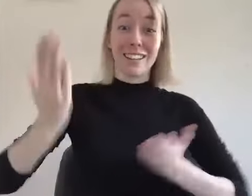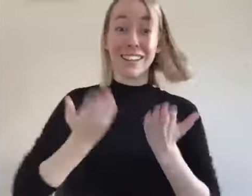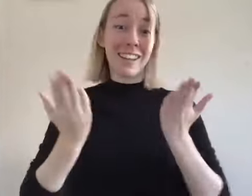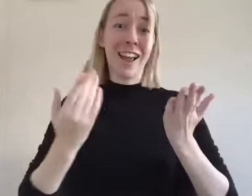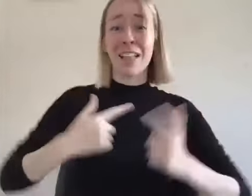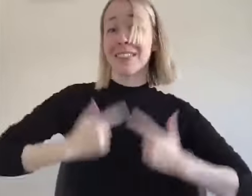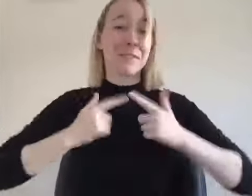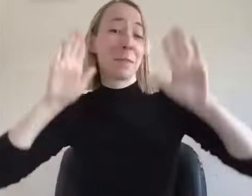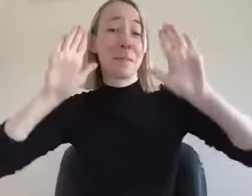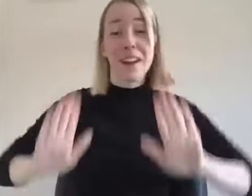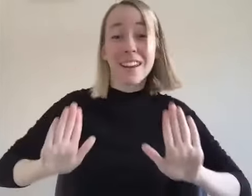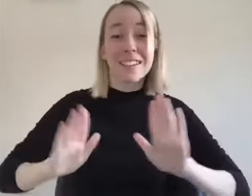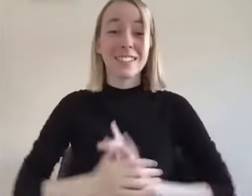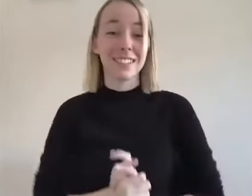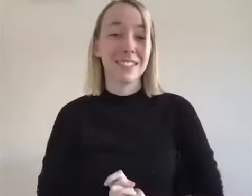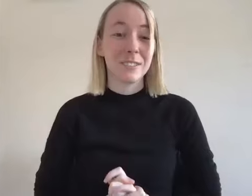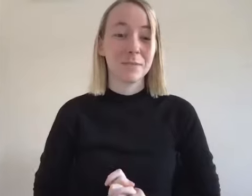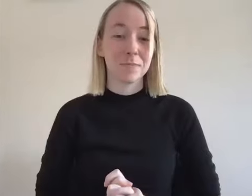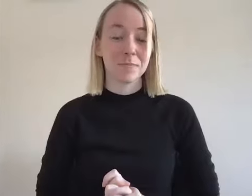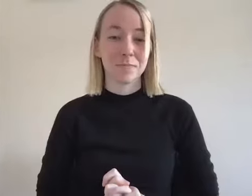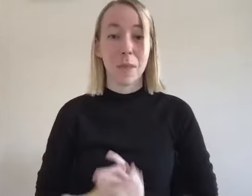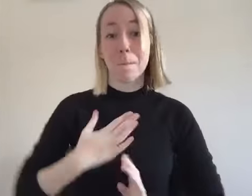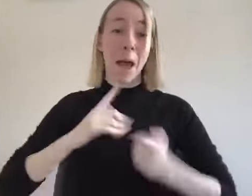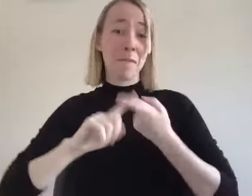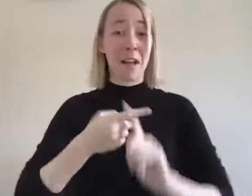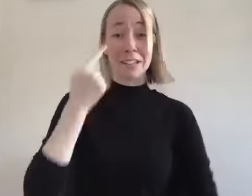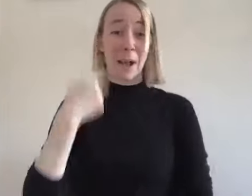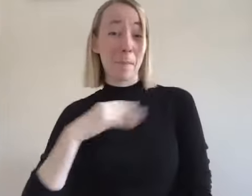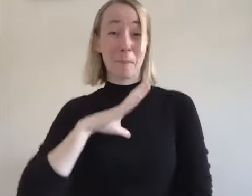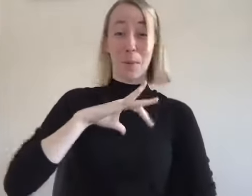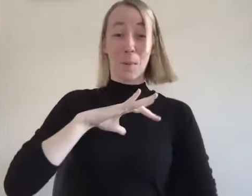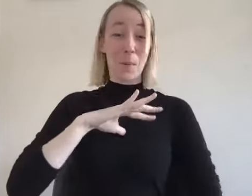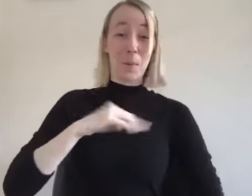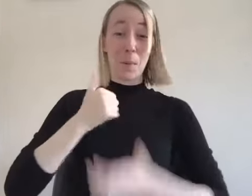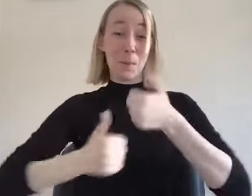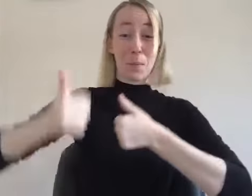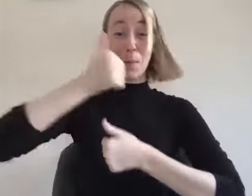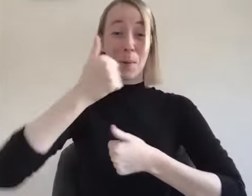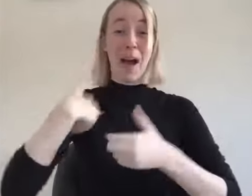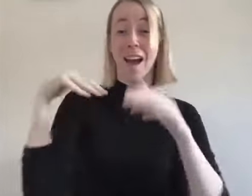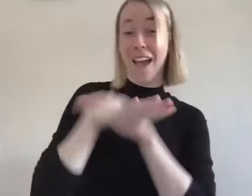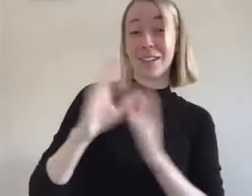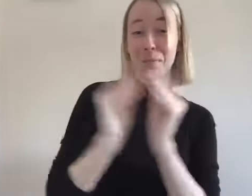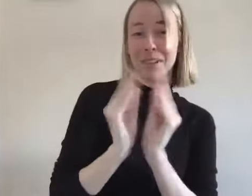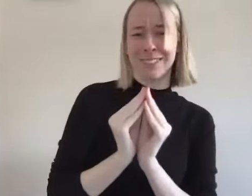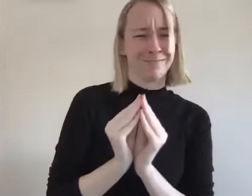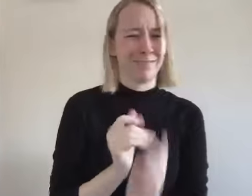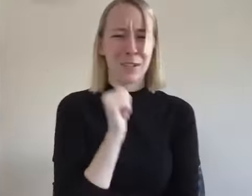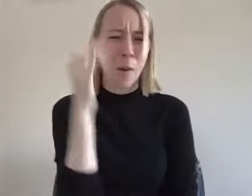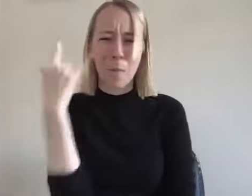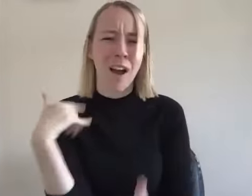i'm you know life is amazing uh and and you know my friends think i'm so cool uh because i'm now in this these meetings like